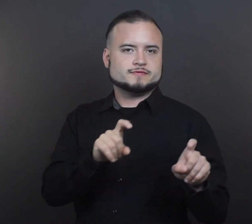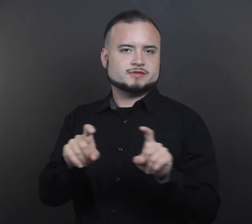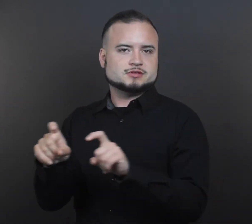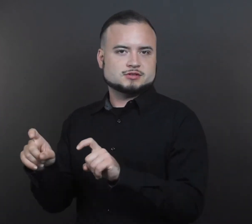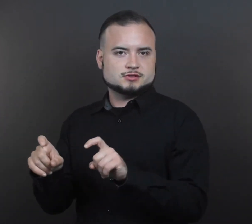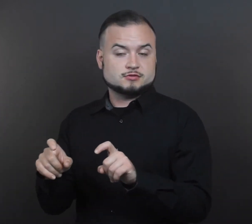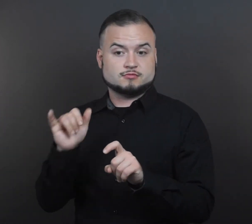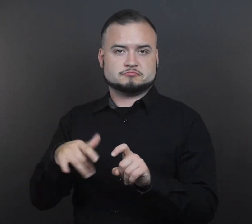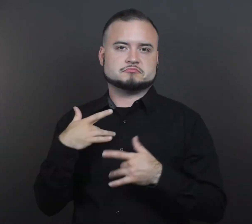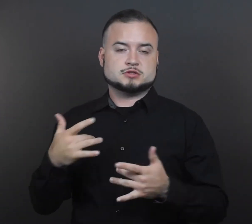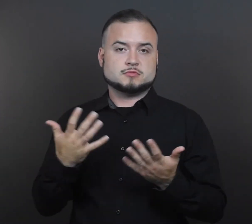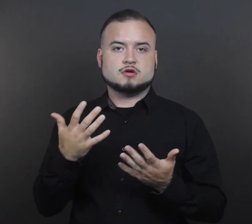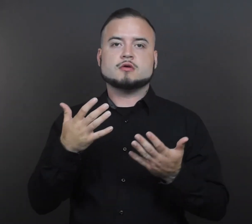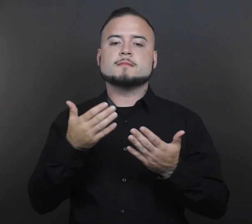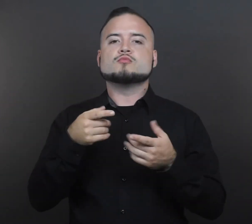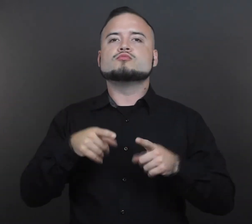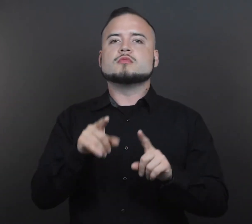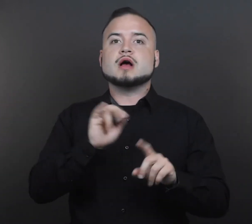which is done during the enrollment period.